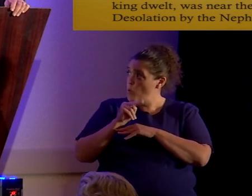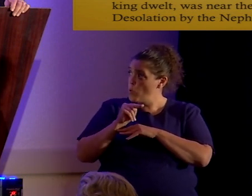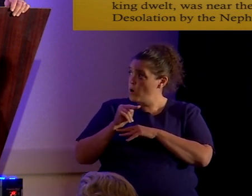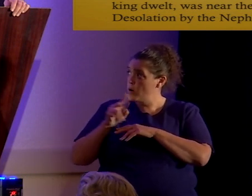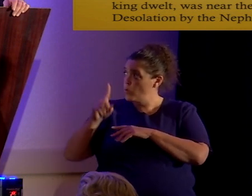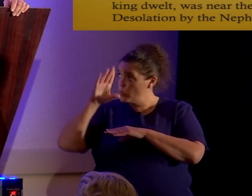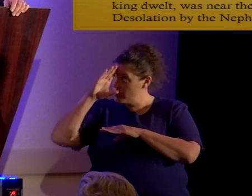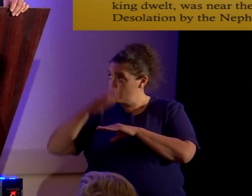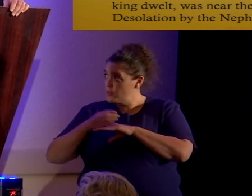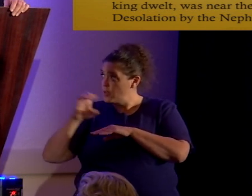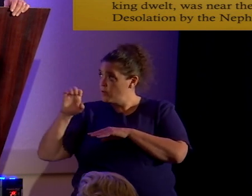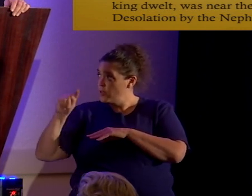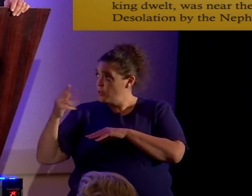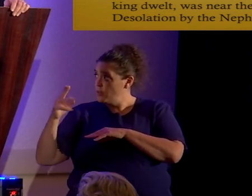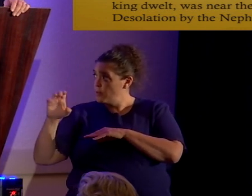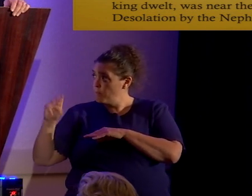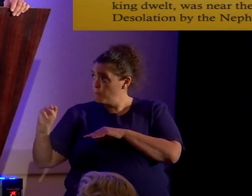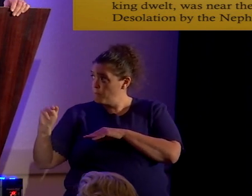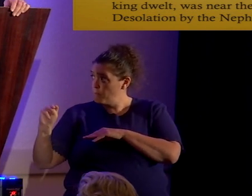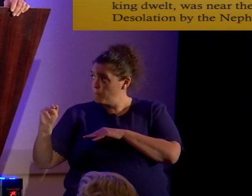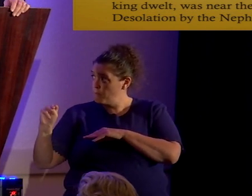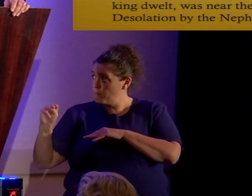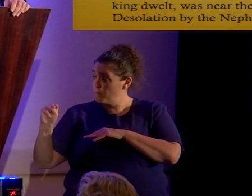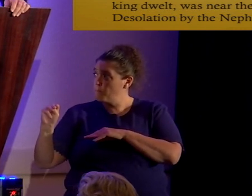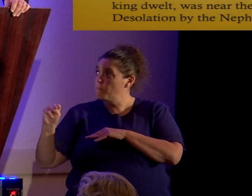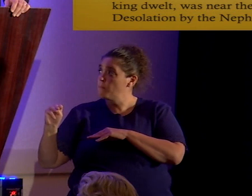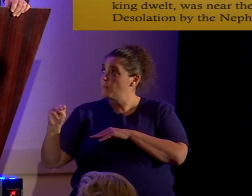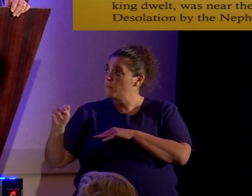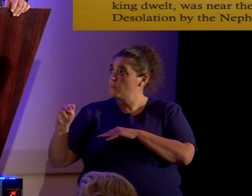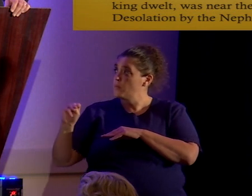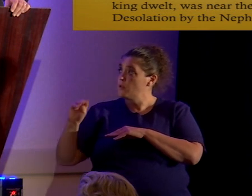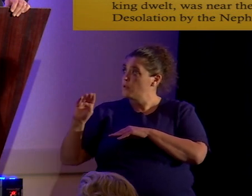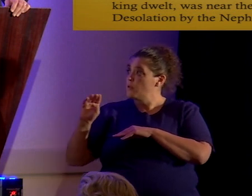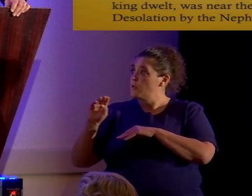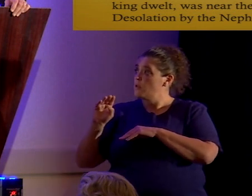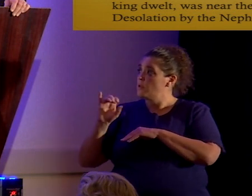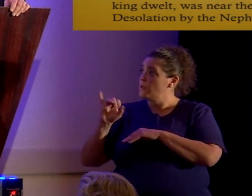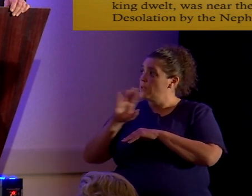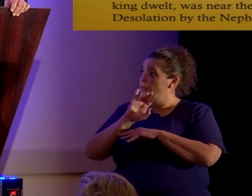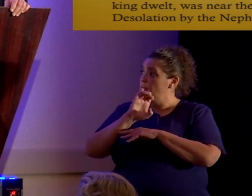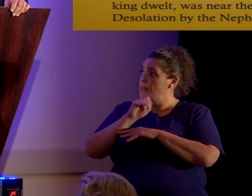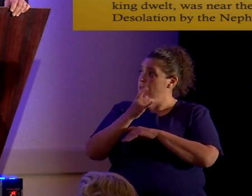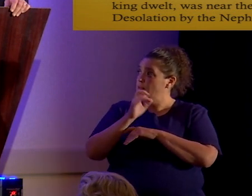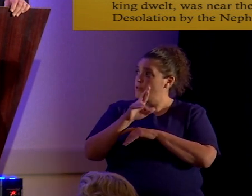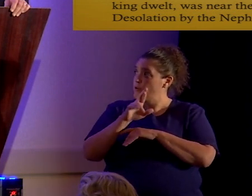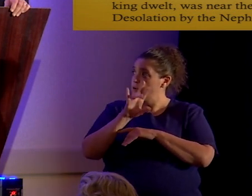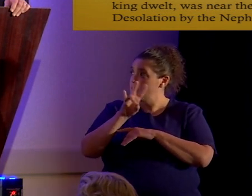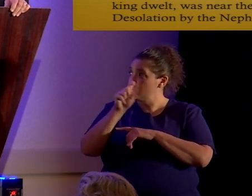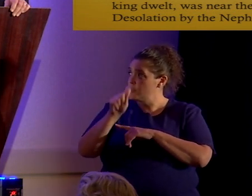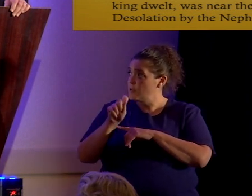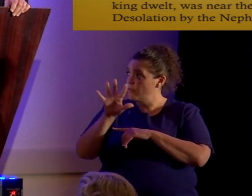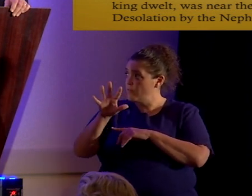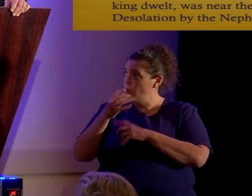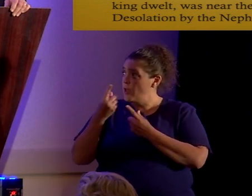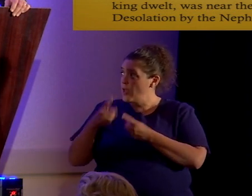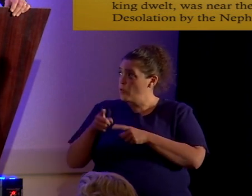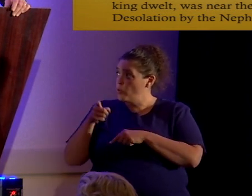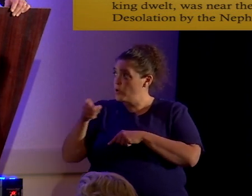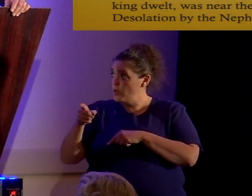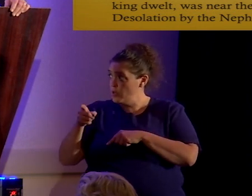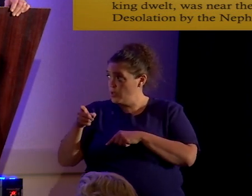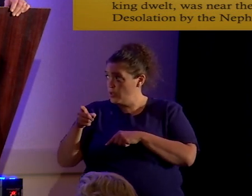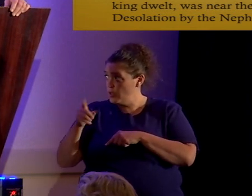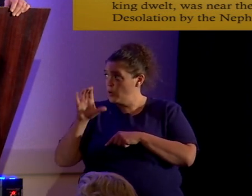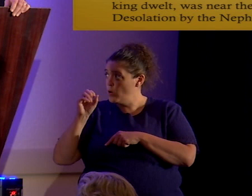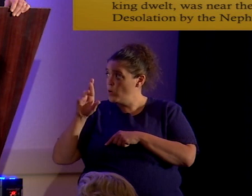the son of Ethem. Ether, chapter seven, verse five. And when he, the